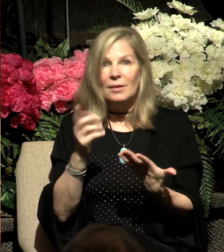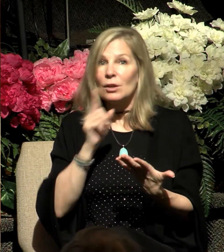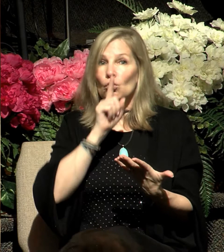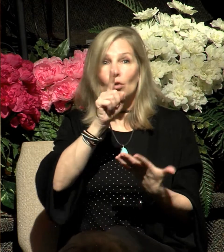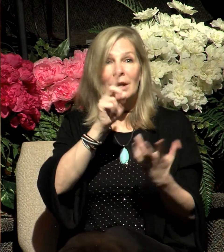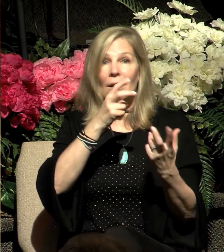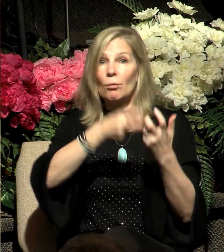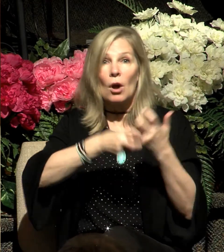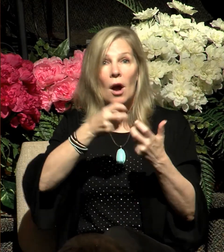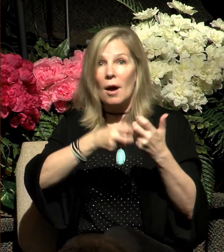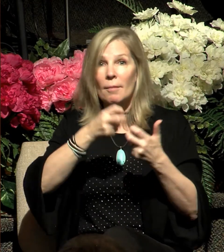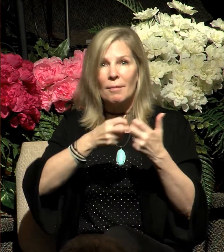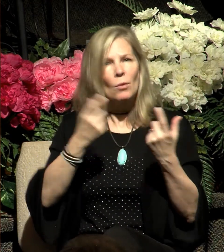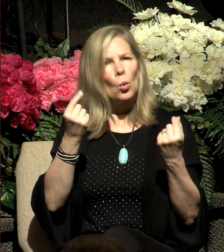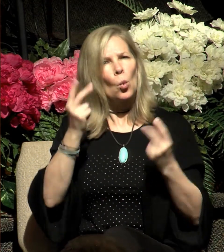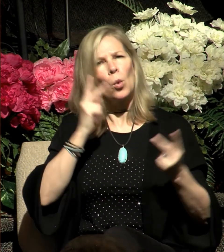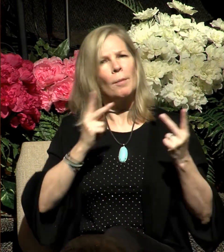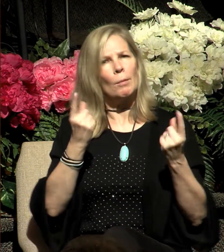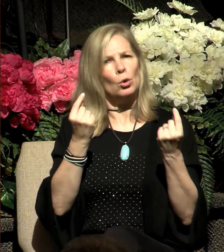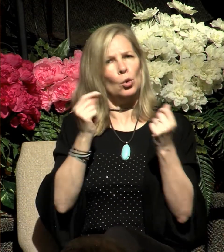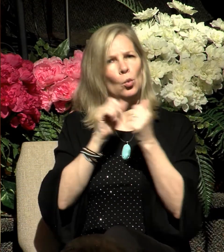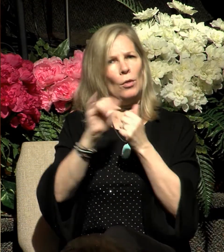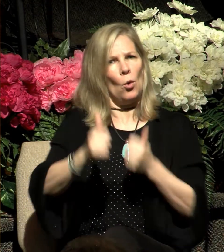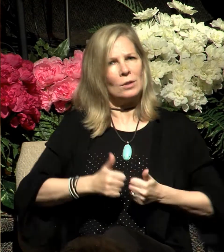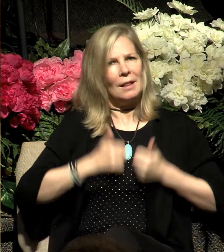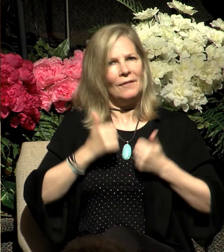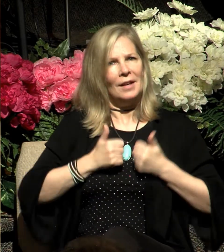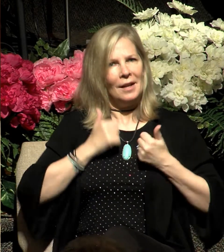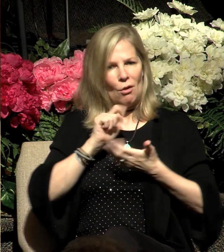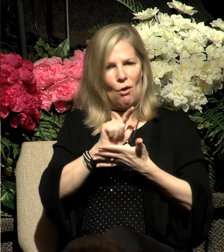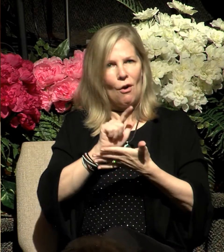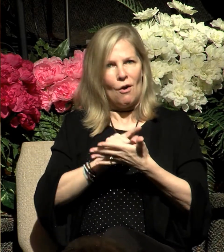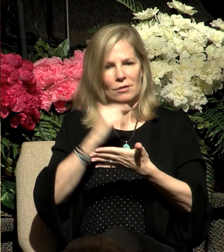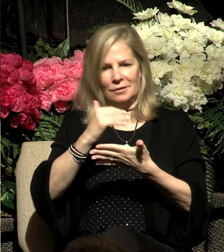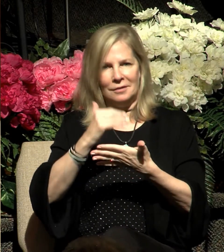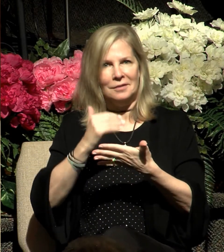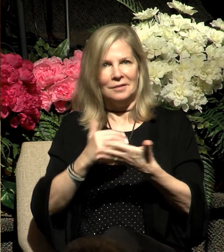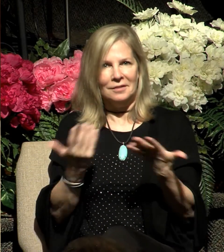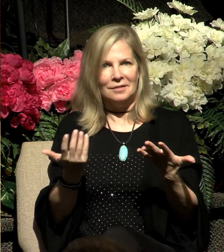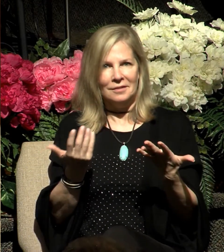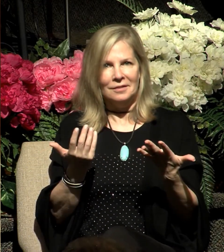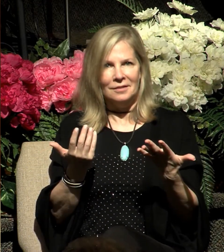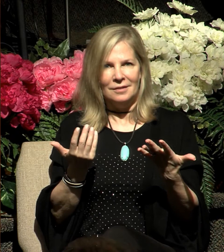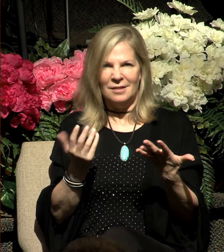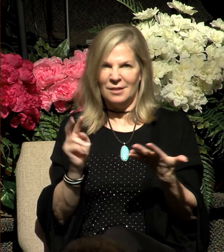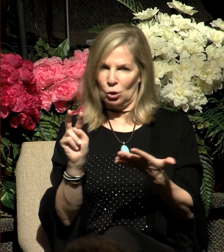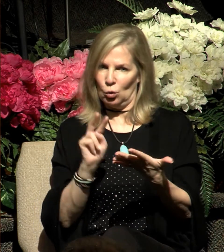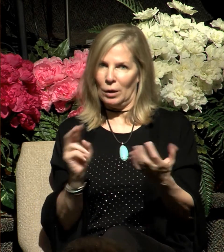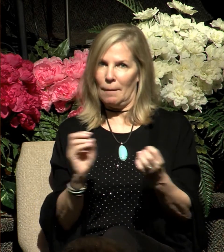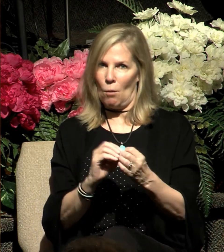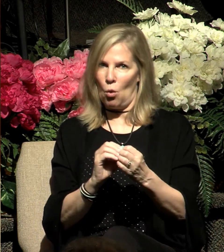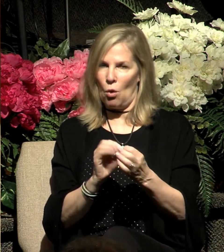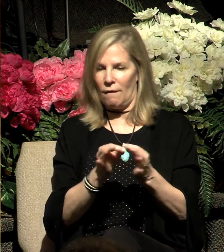What did the people do with these living oracles? Well, we read further in verses 39 and 41.